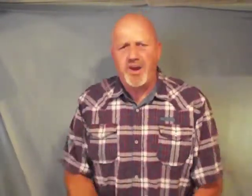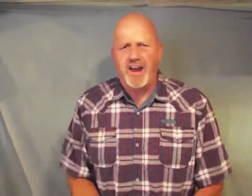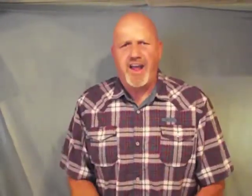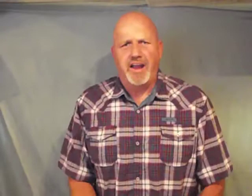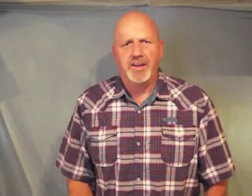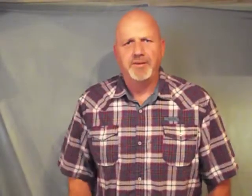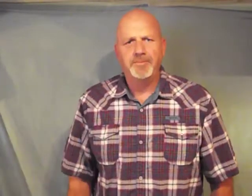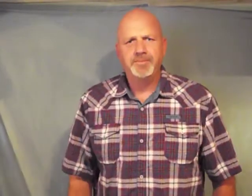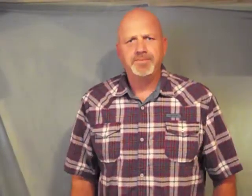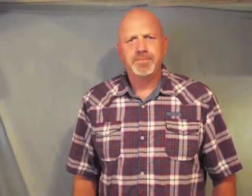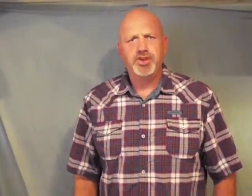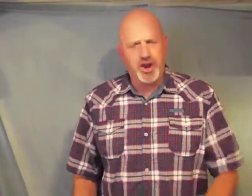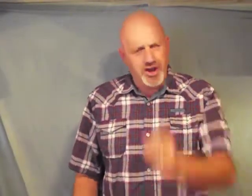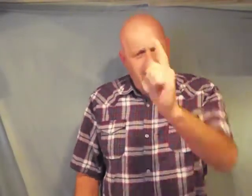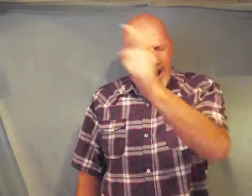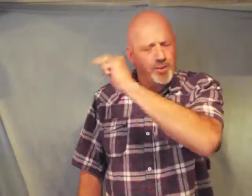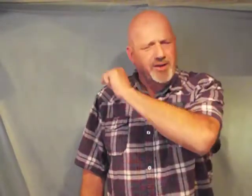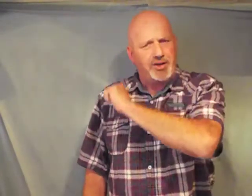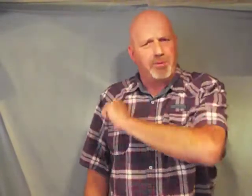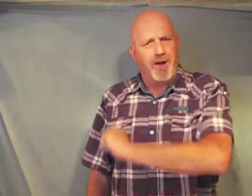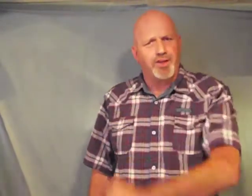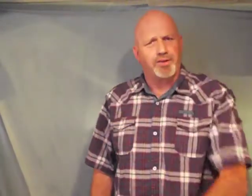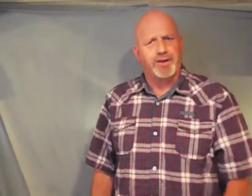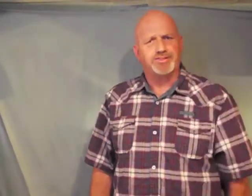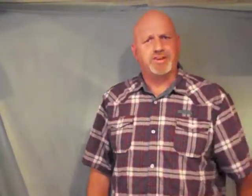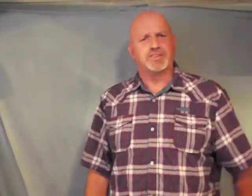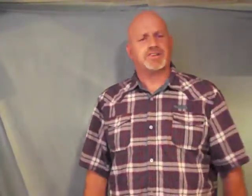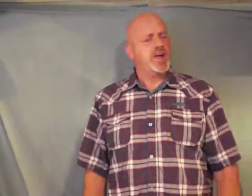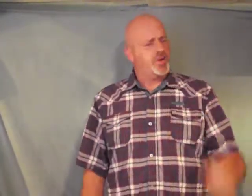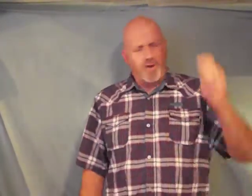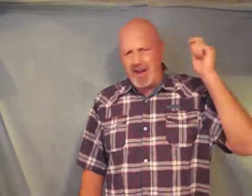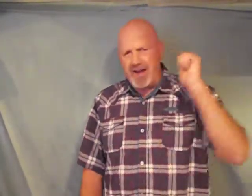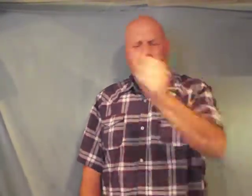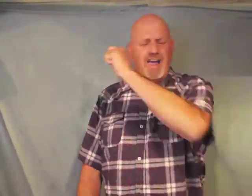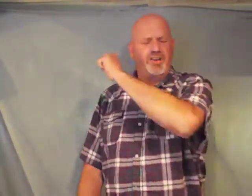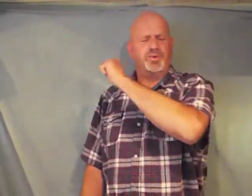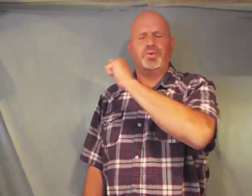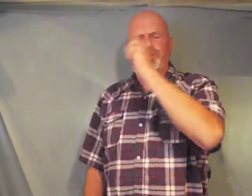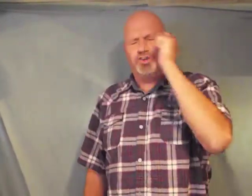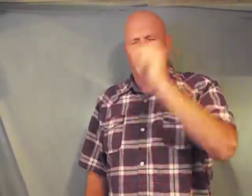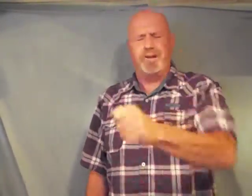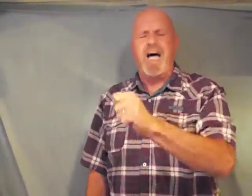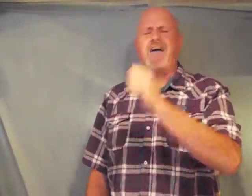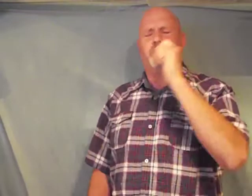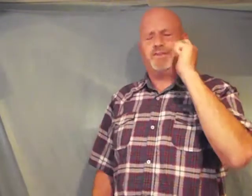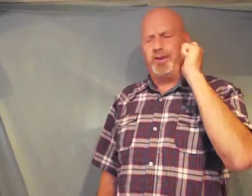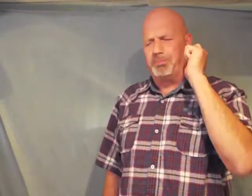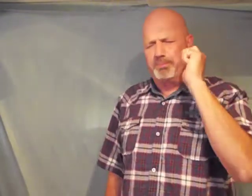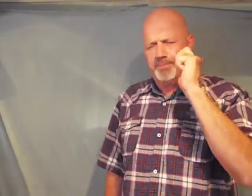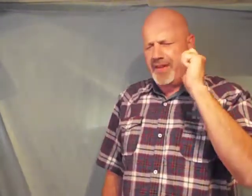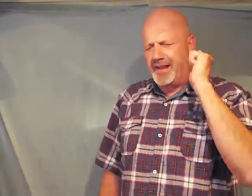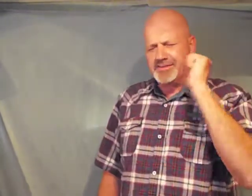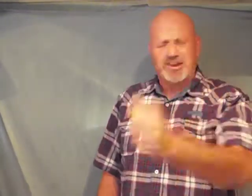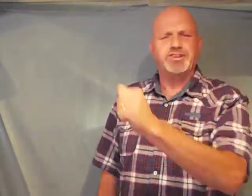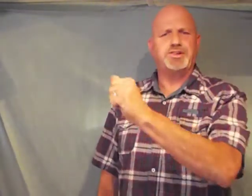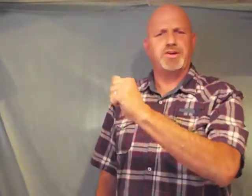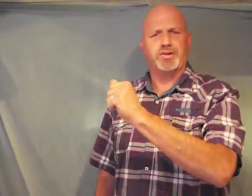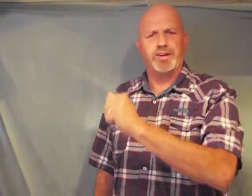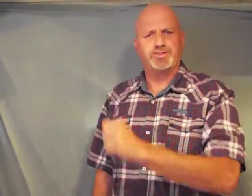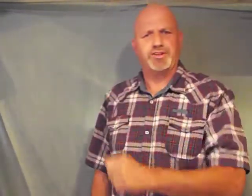unity unite with your brother Christians unite with your sister Christians